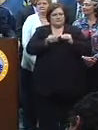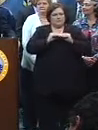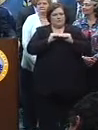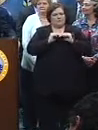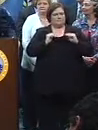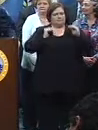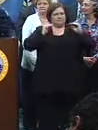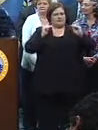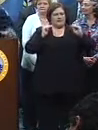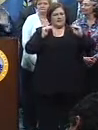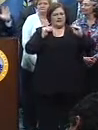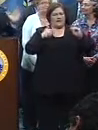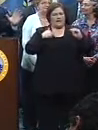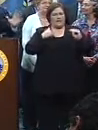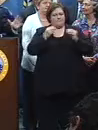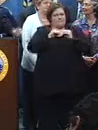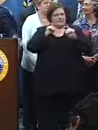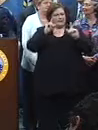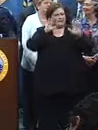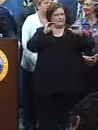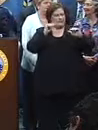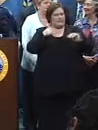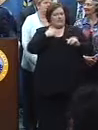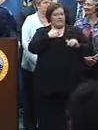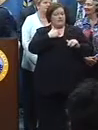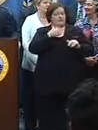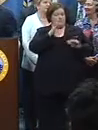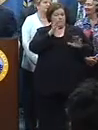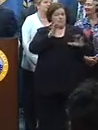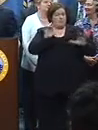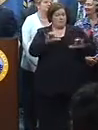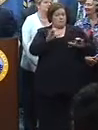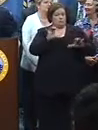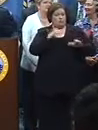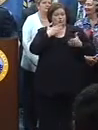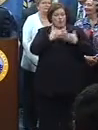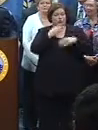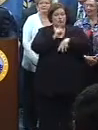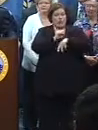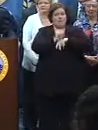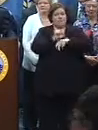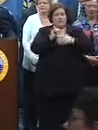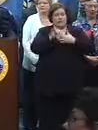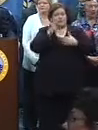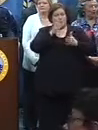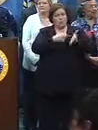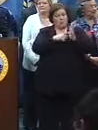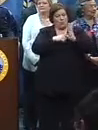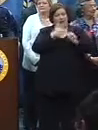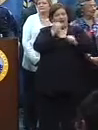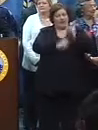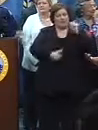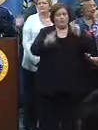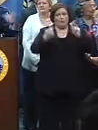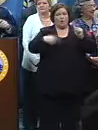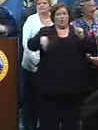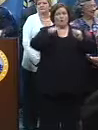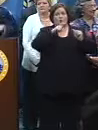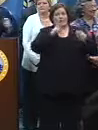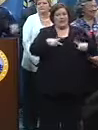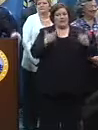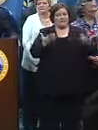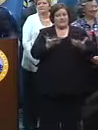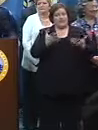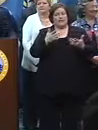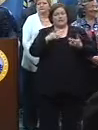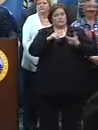expectations are much greater. I have no doubt that we'll perform really, really well, but this is another situation where it's going to require everybody that lives here to help